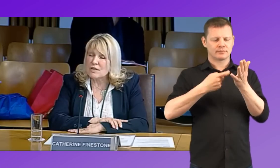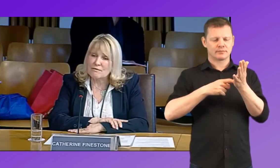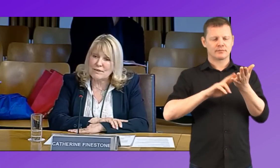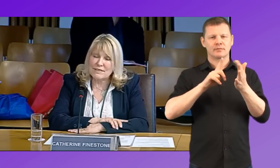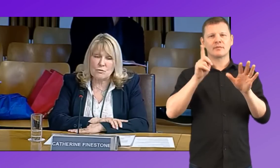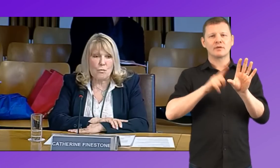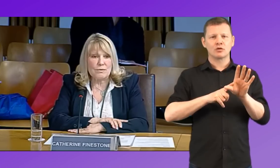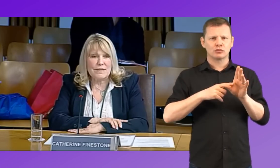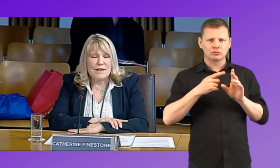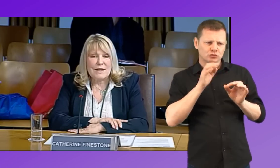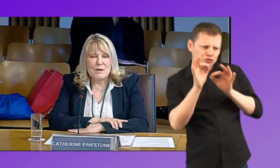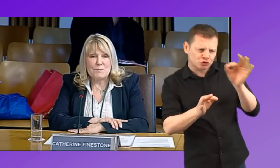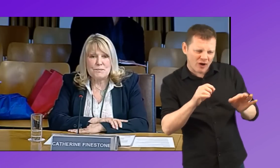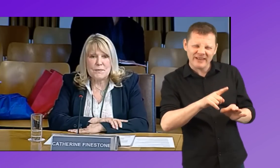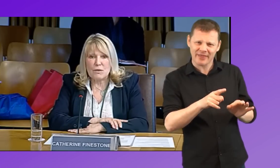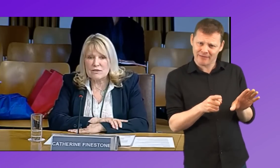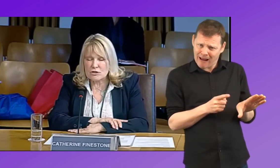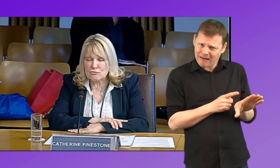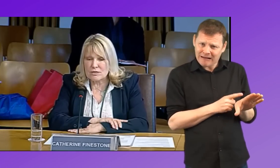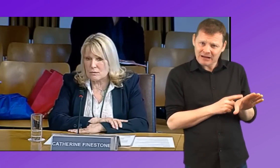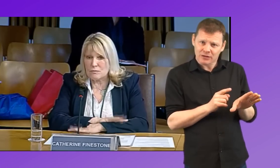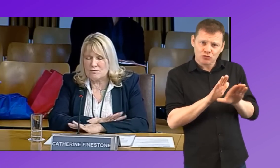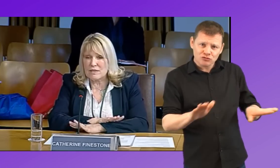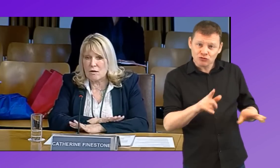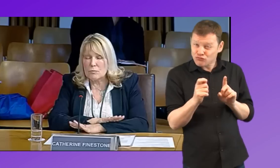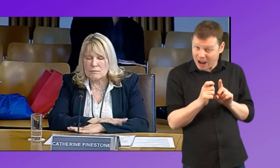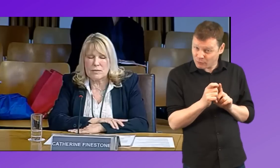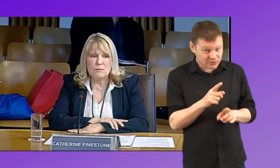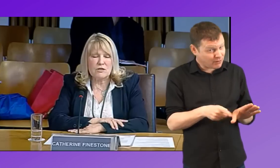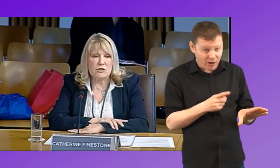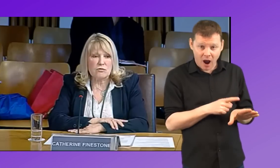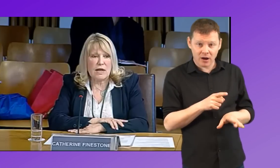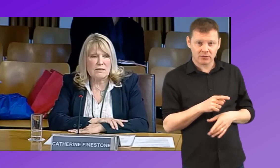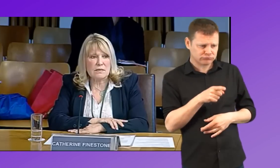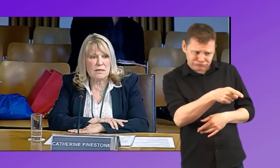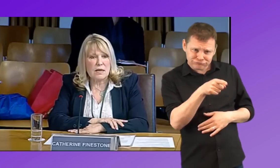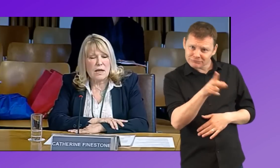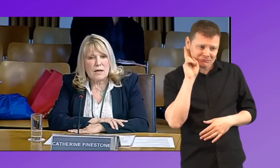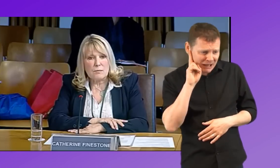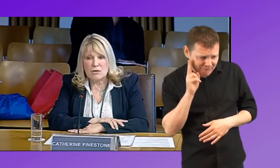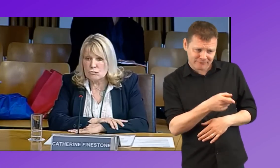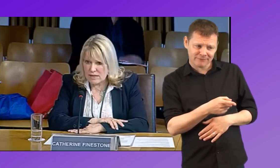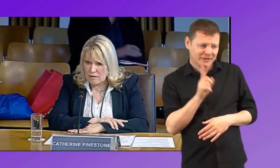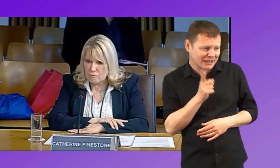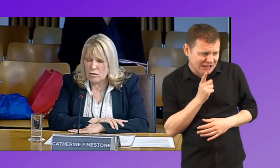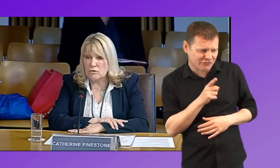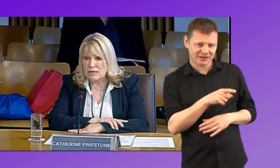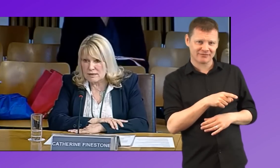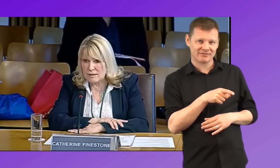surveys with the children, the very young primary children asking, are you deaf or are you hearing?